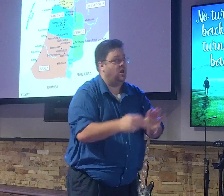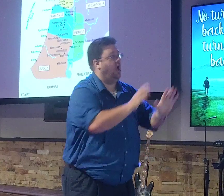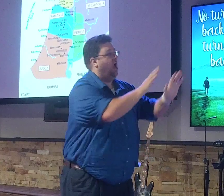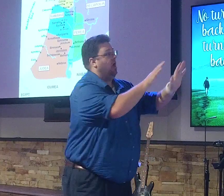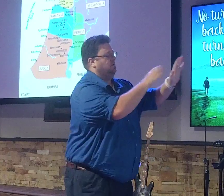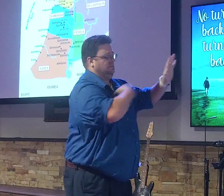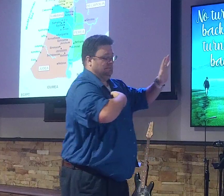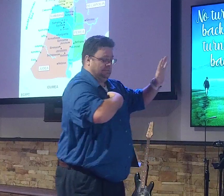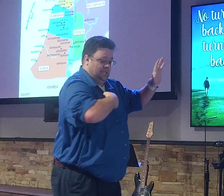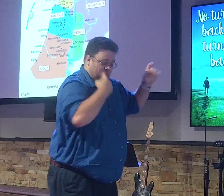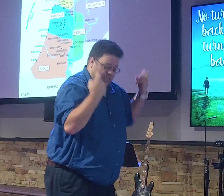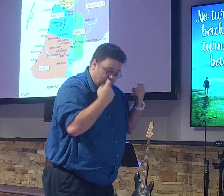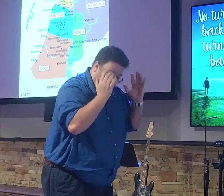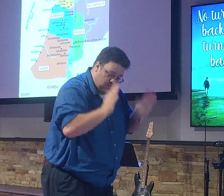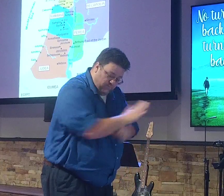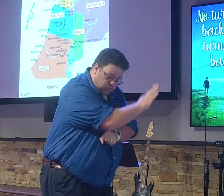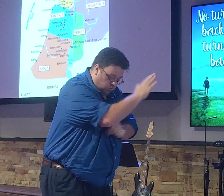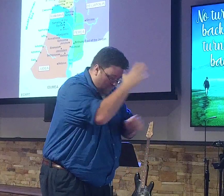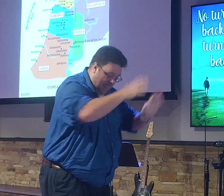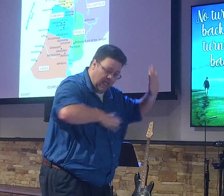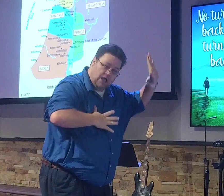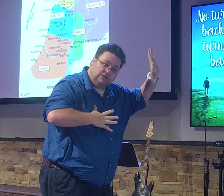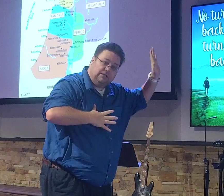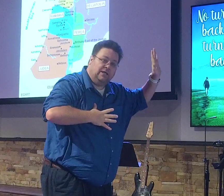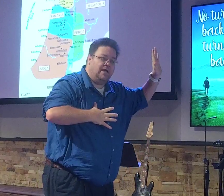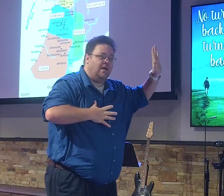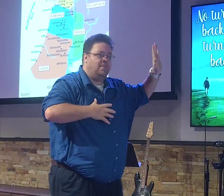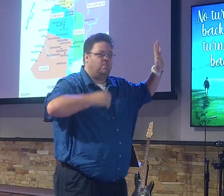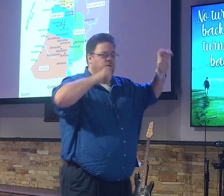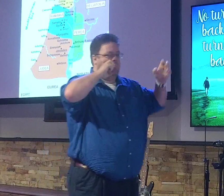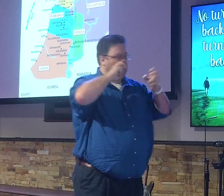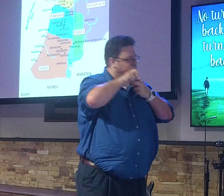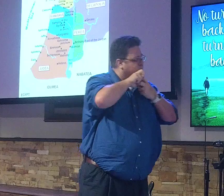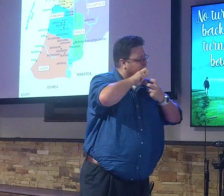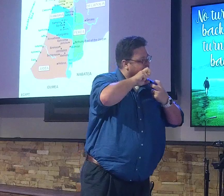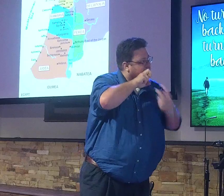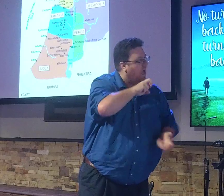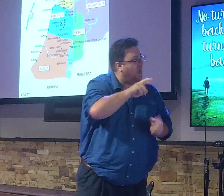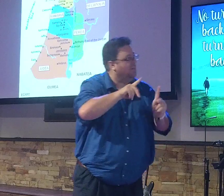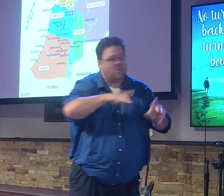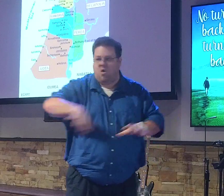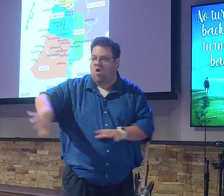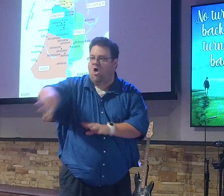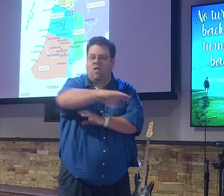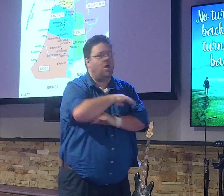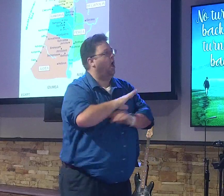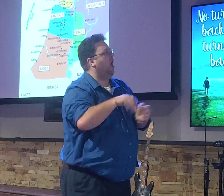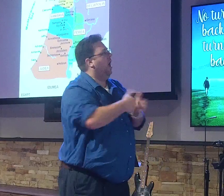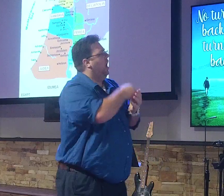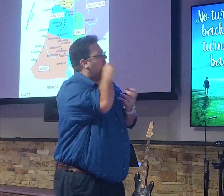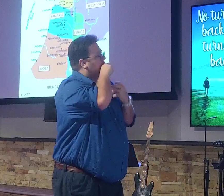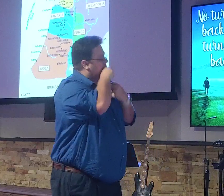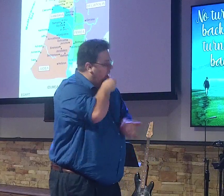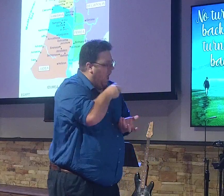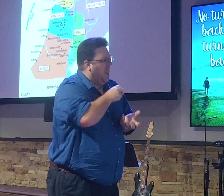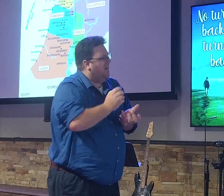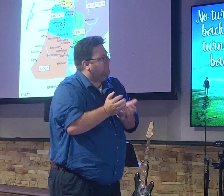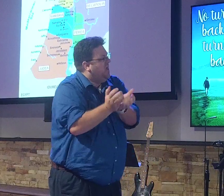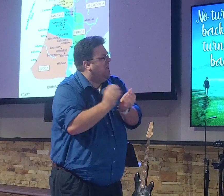a sinful man, O Lord. For he was astonished in all that were with him, in the drought of the fishes which they'd taken. And so was also James